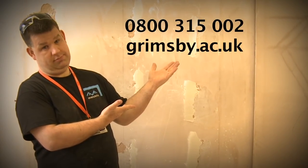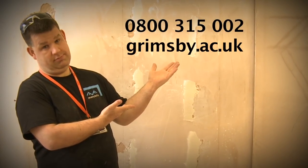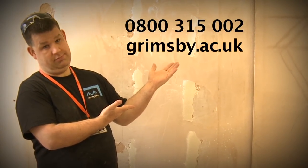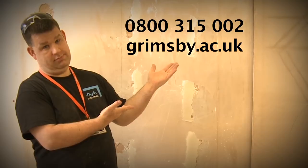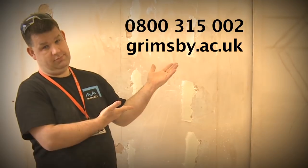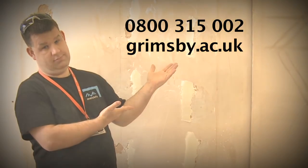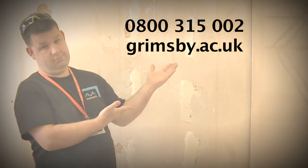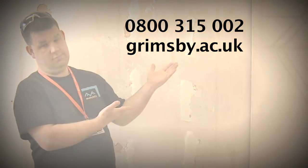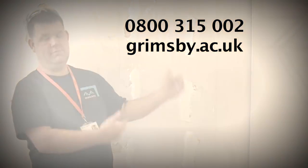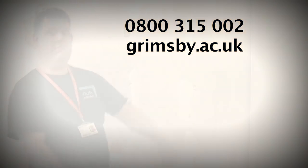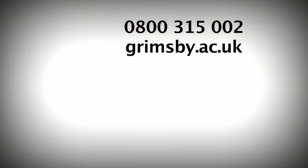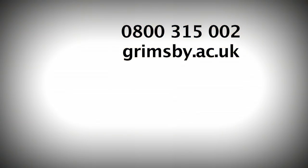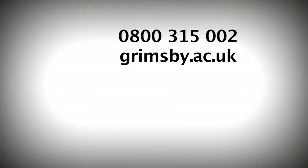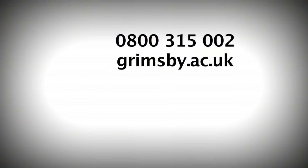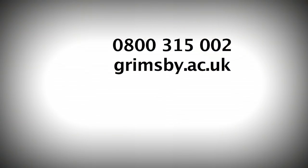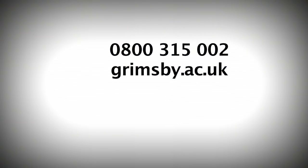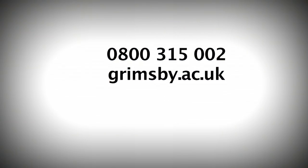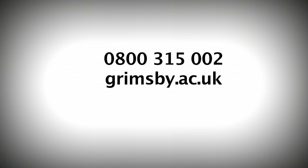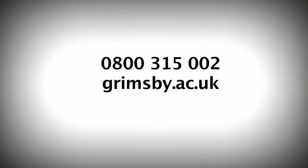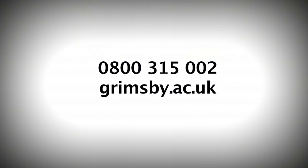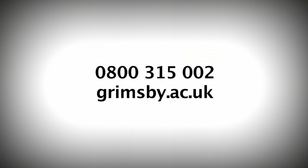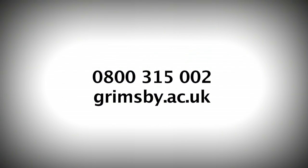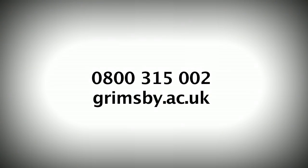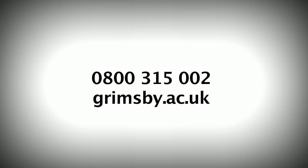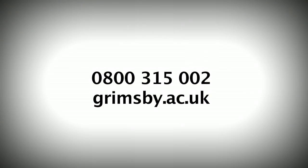or by typing grimsby.ac.uk into your web browser.